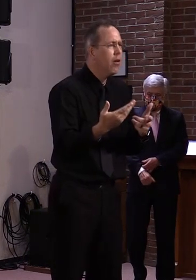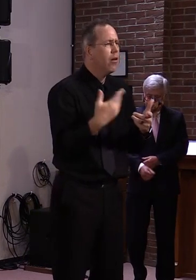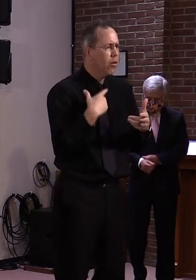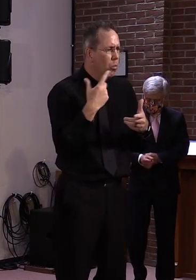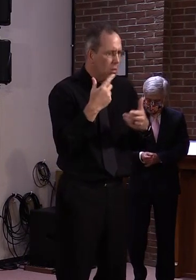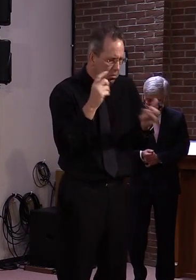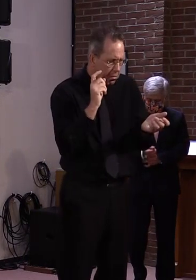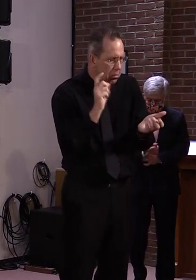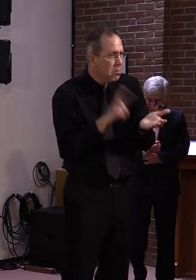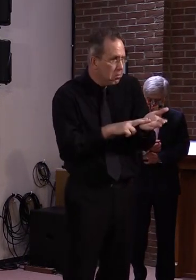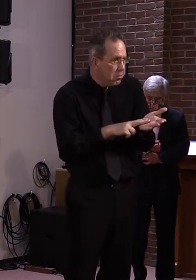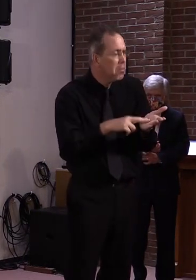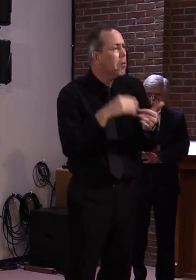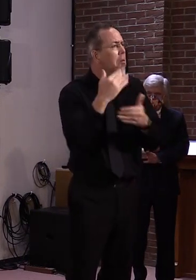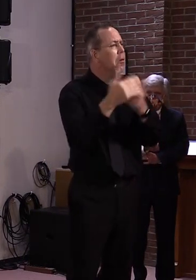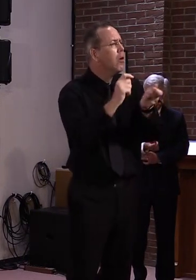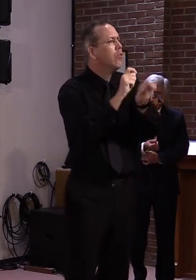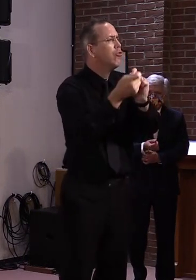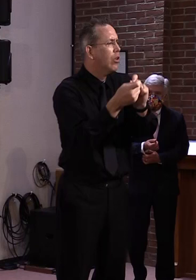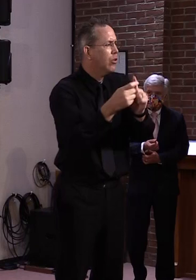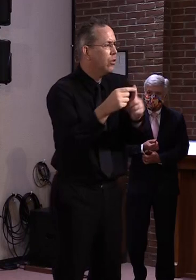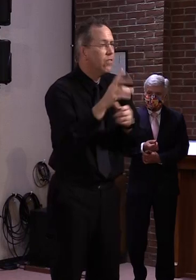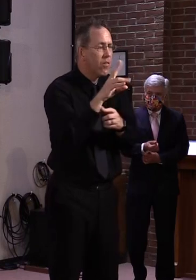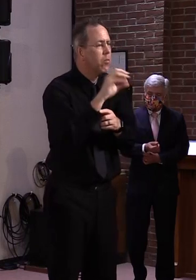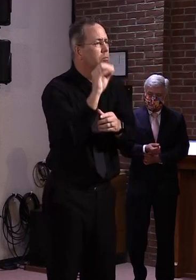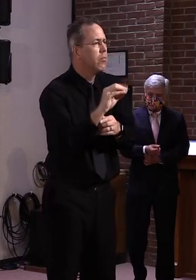It's just basically you'd have to answer two questions.